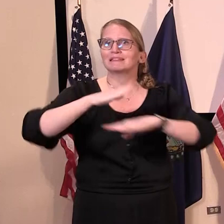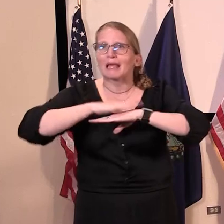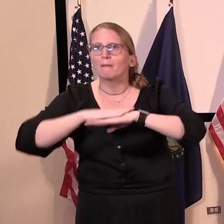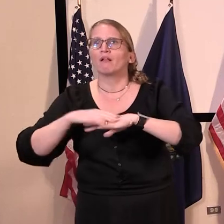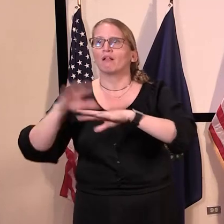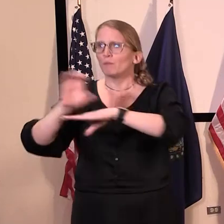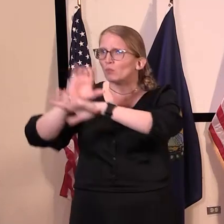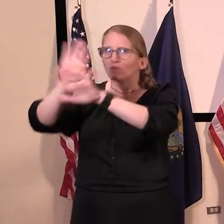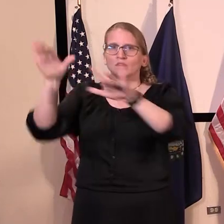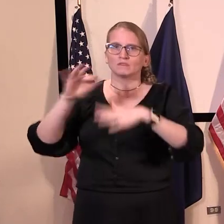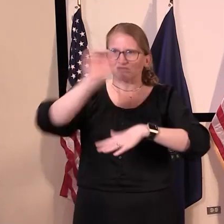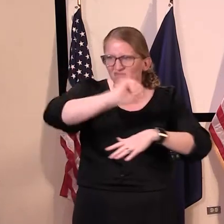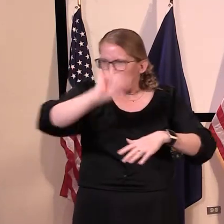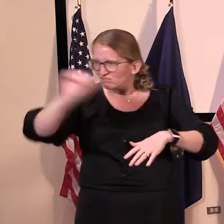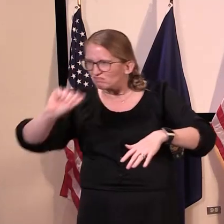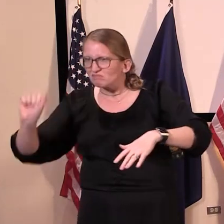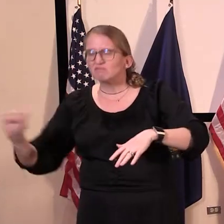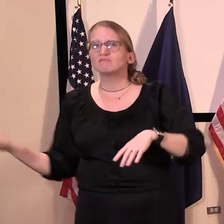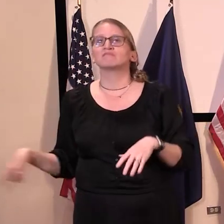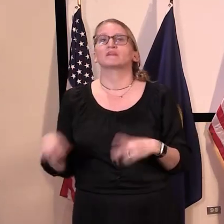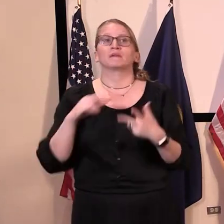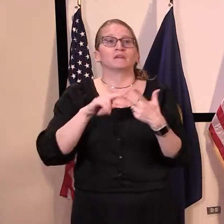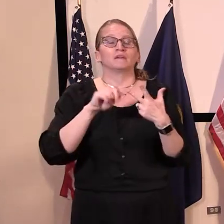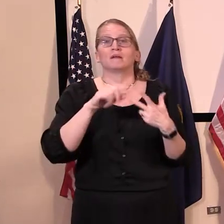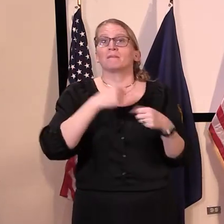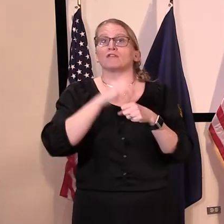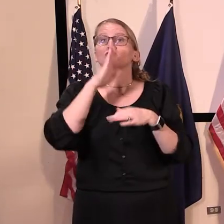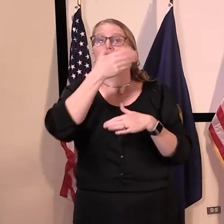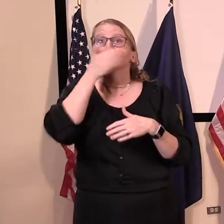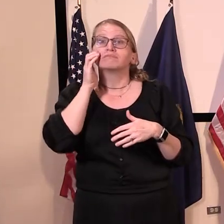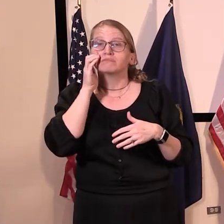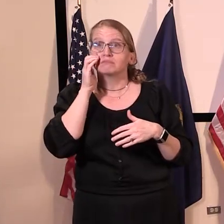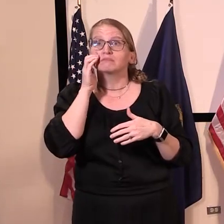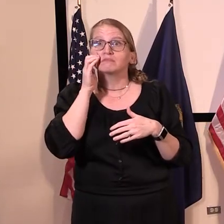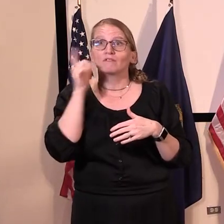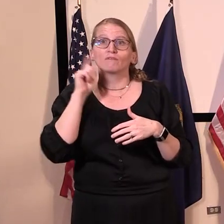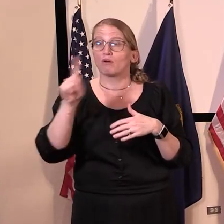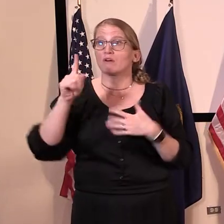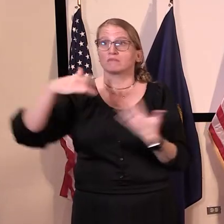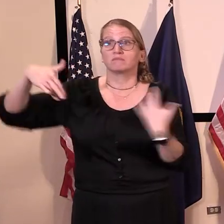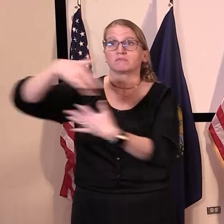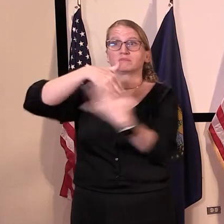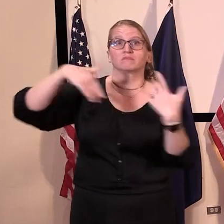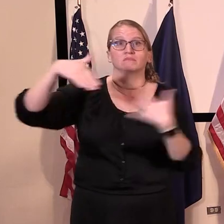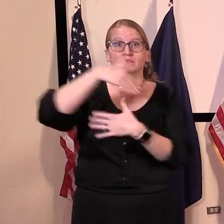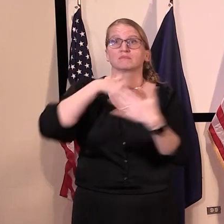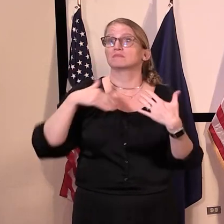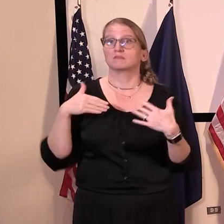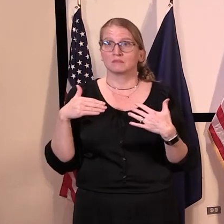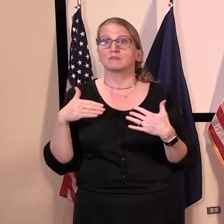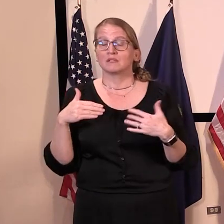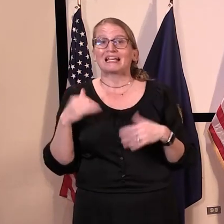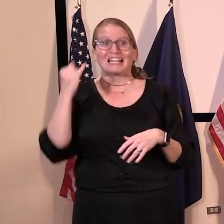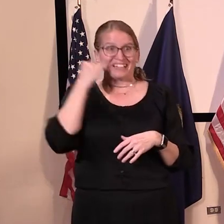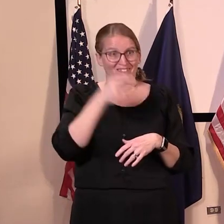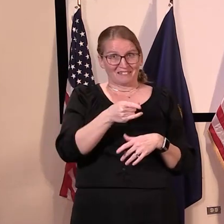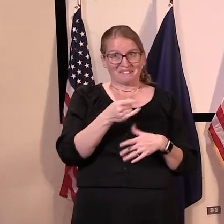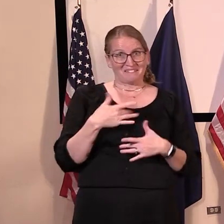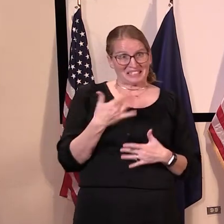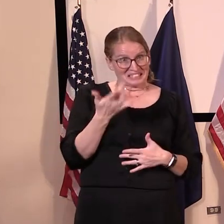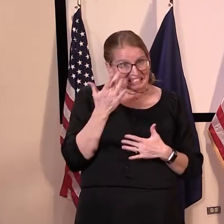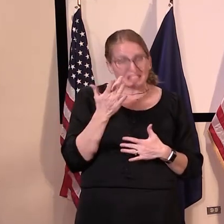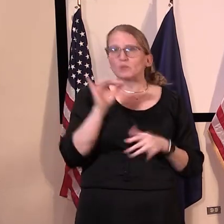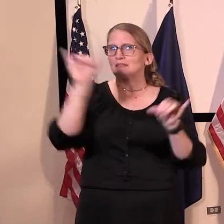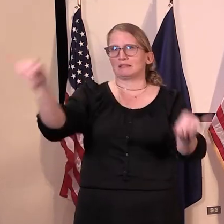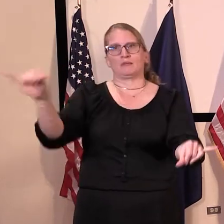face mask in public, both employees and customers, requiring employees to stay home if they're sick or have